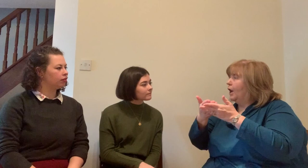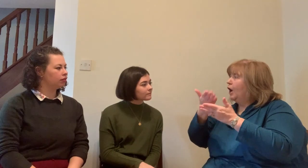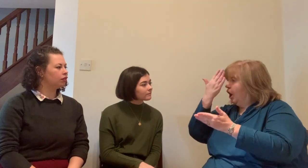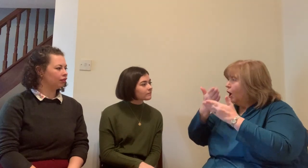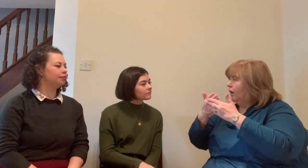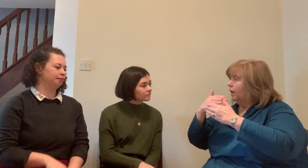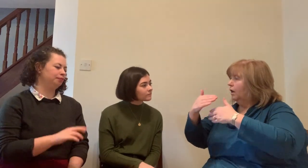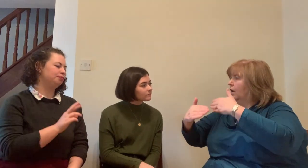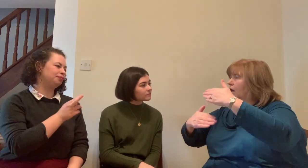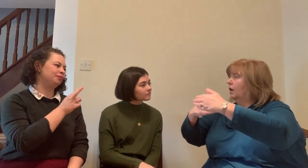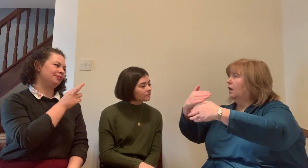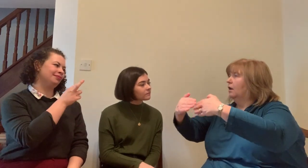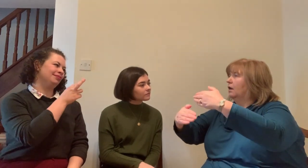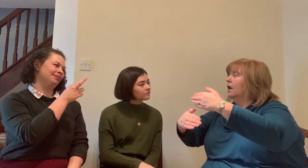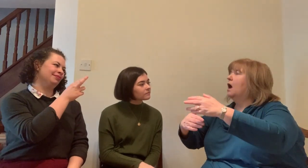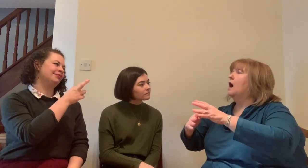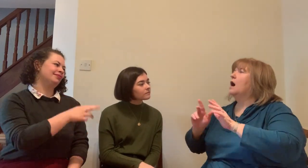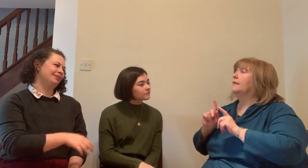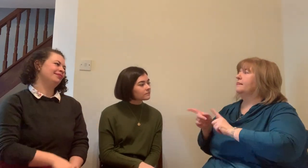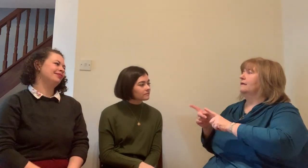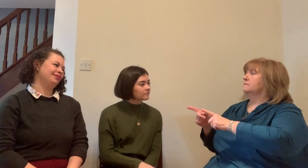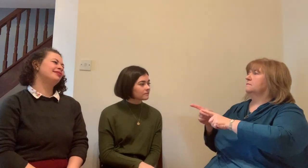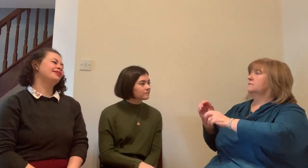was in a wheelchair had limited movement